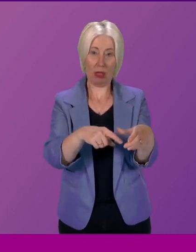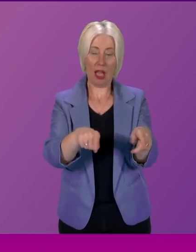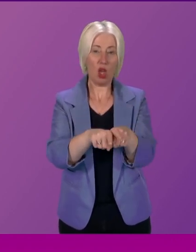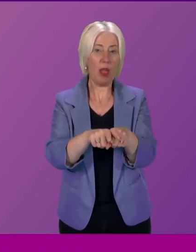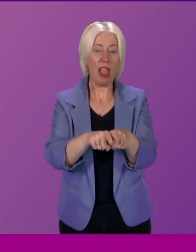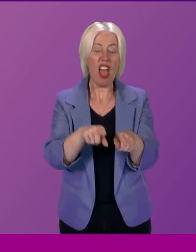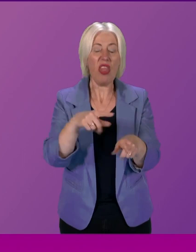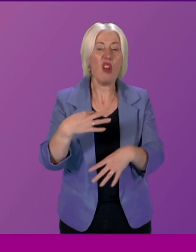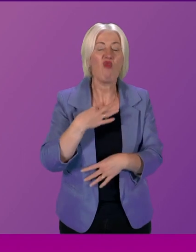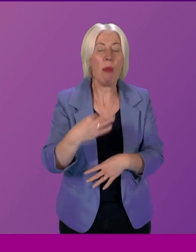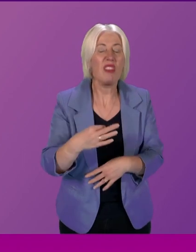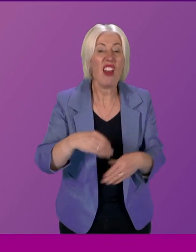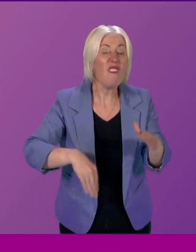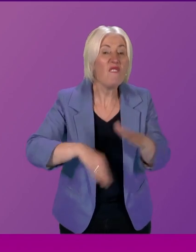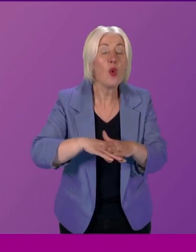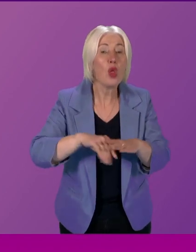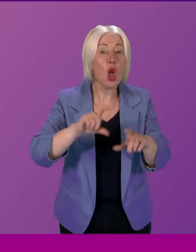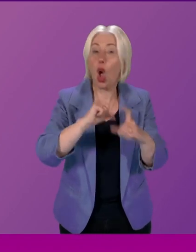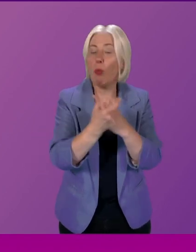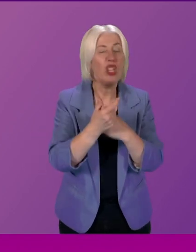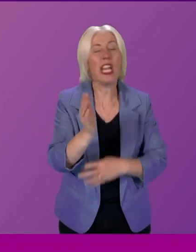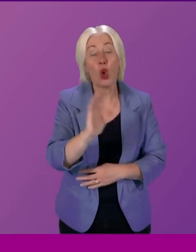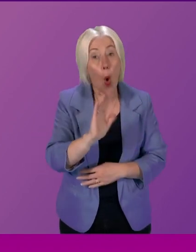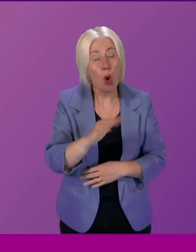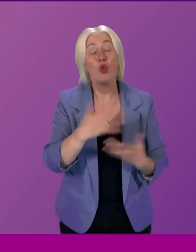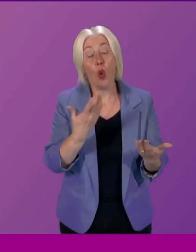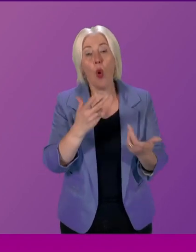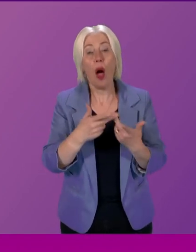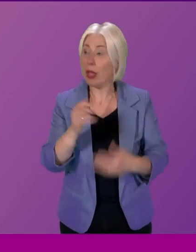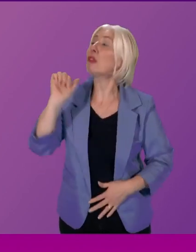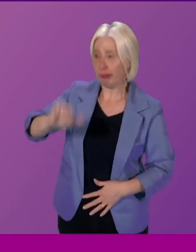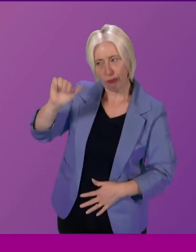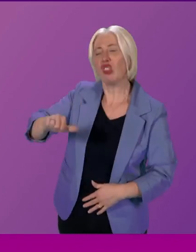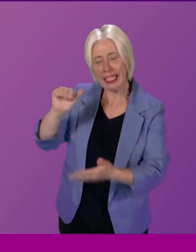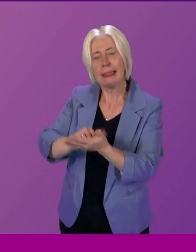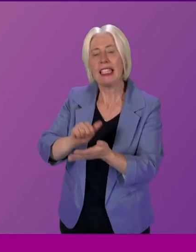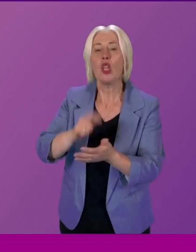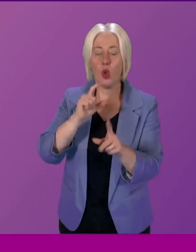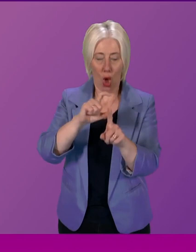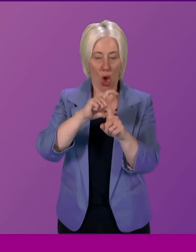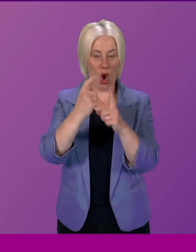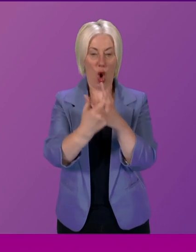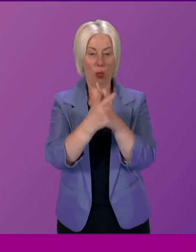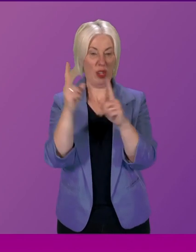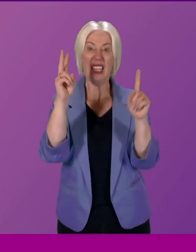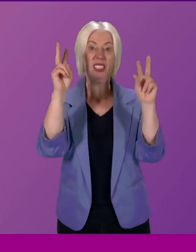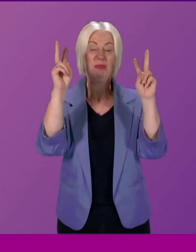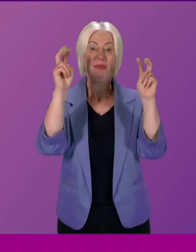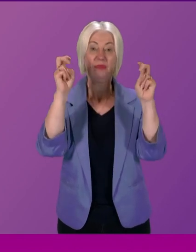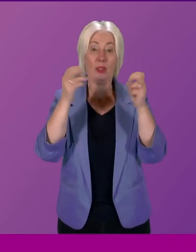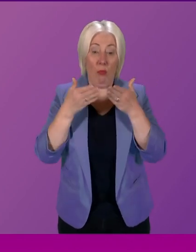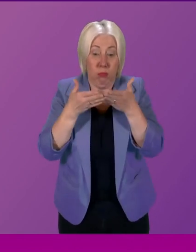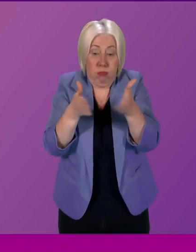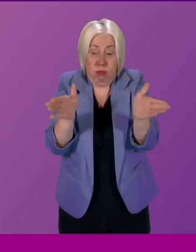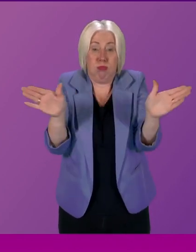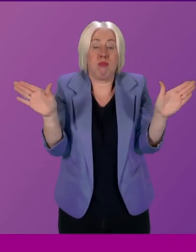the whole of their community. Yes, absolutely, and it's community in the widest possible sense. I think we've